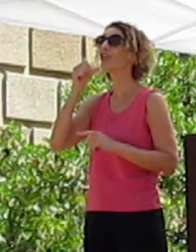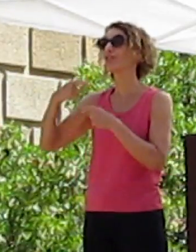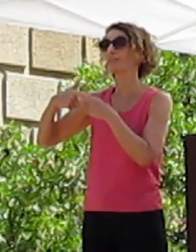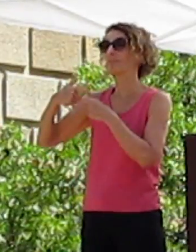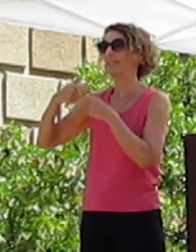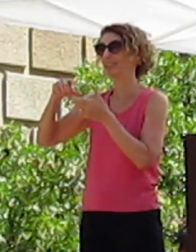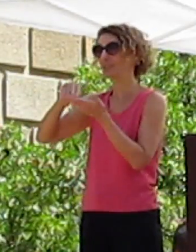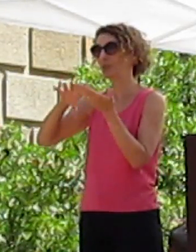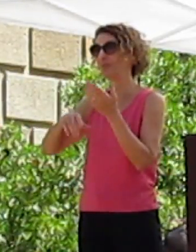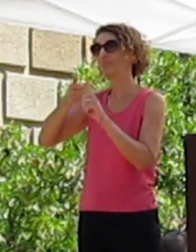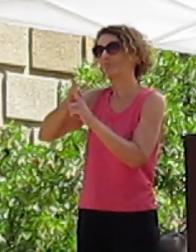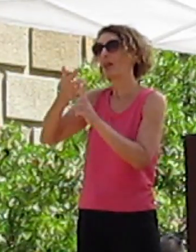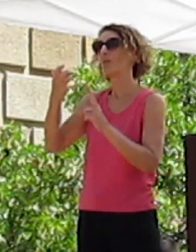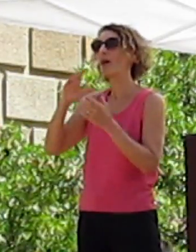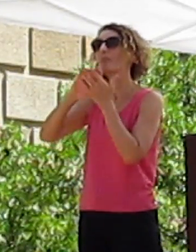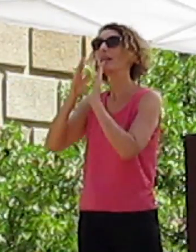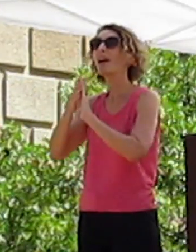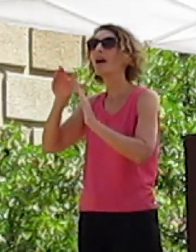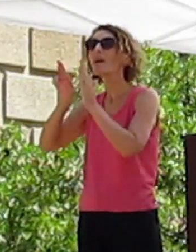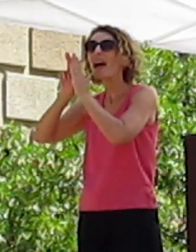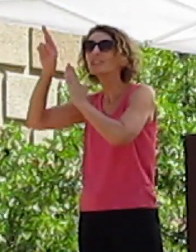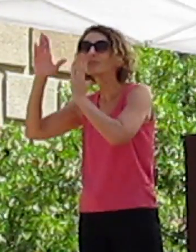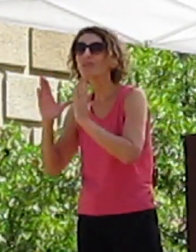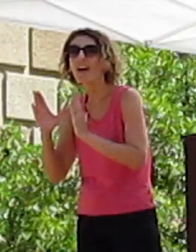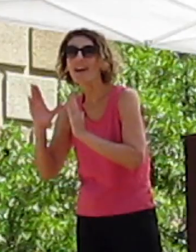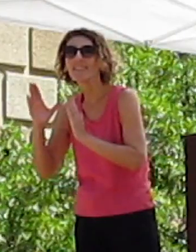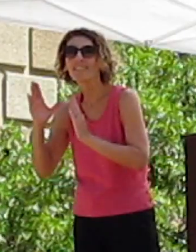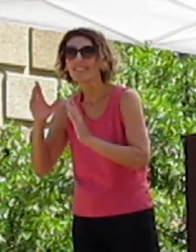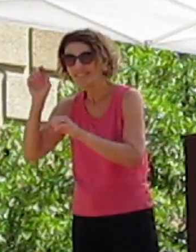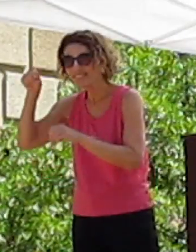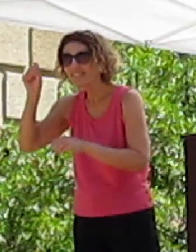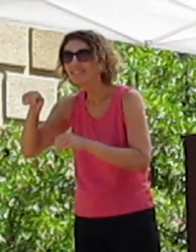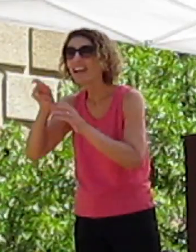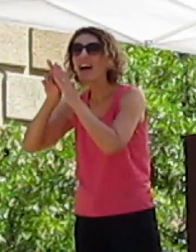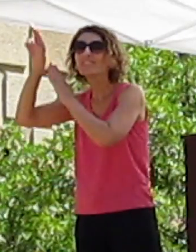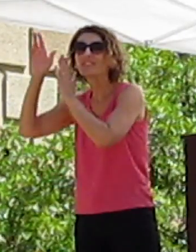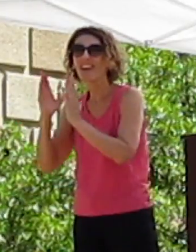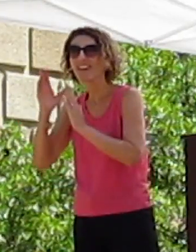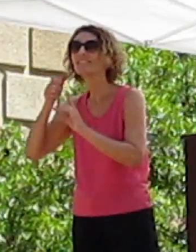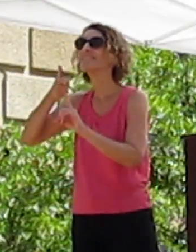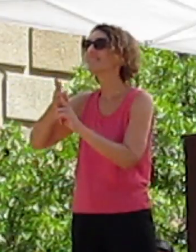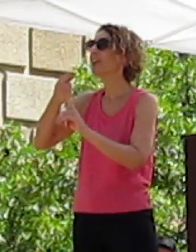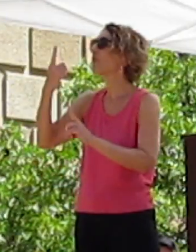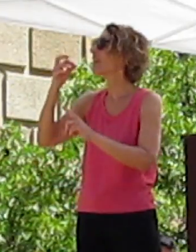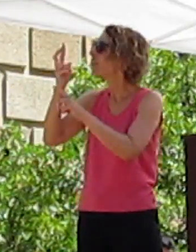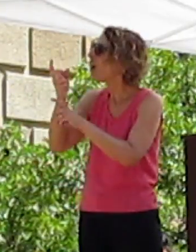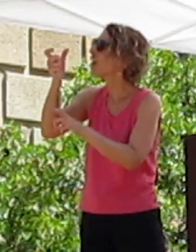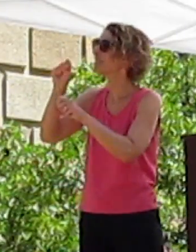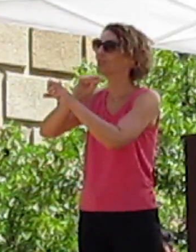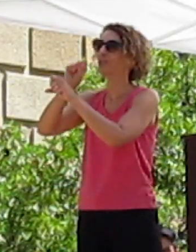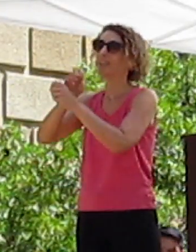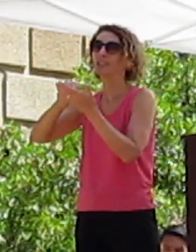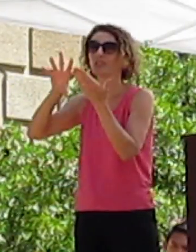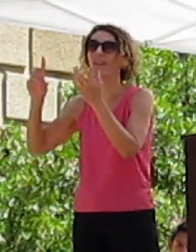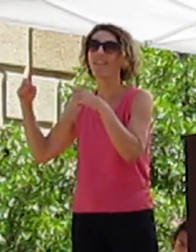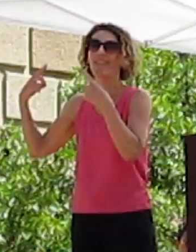student who wanted to be an astronaut. Yes. She is one of the hardest working students I